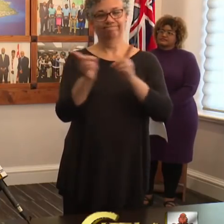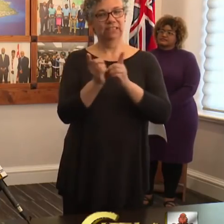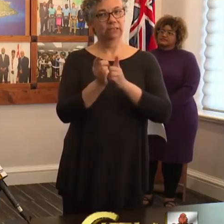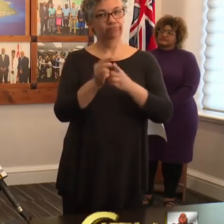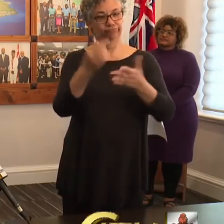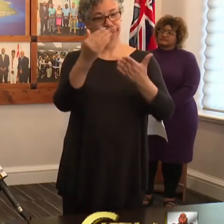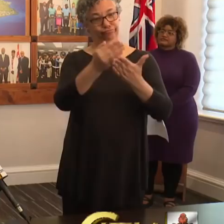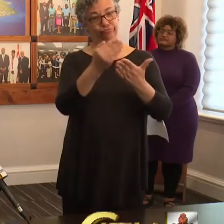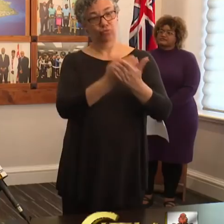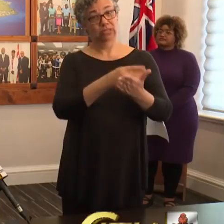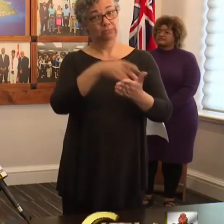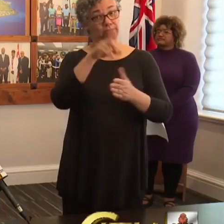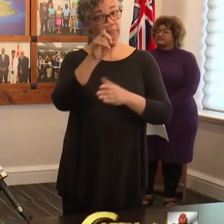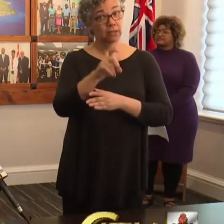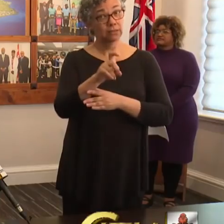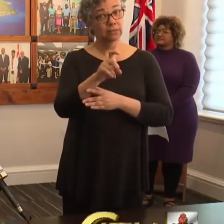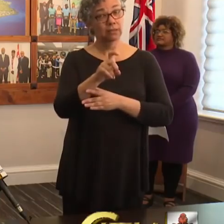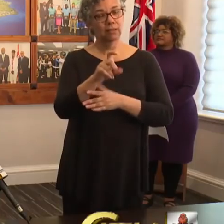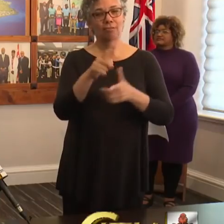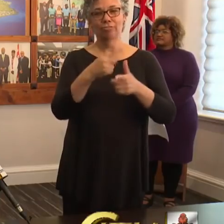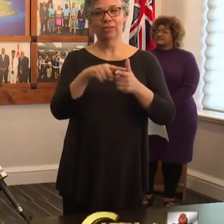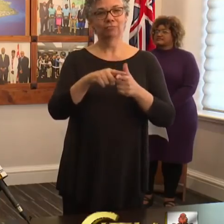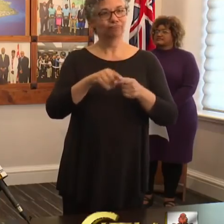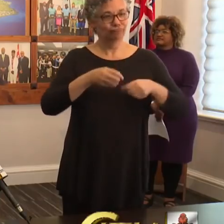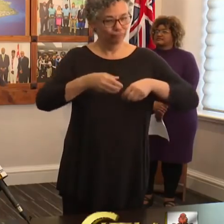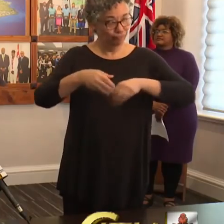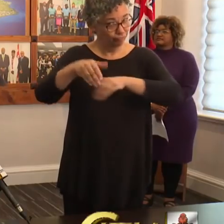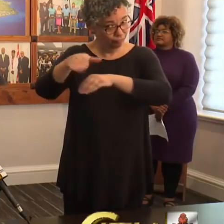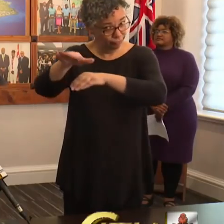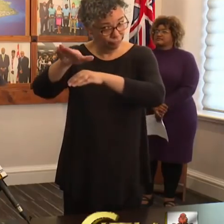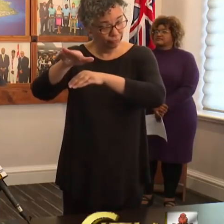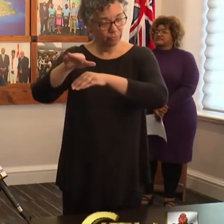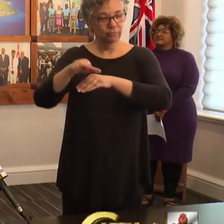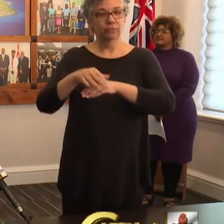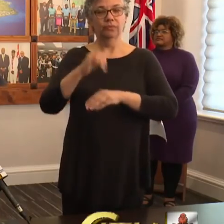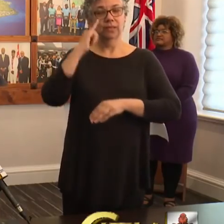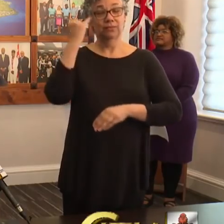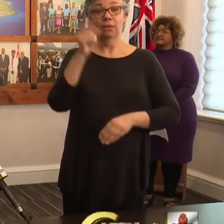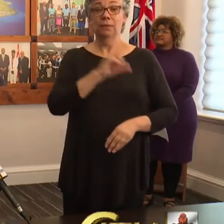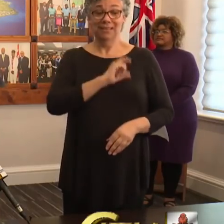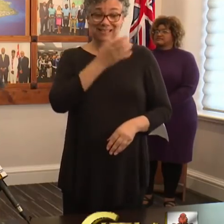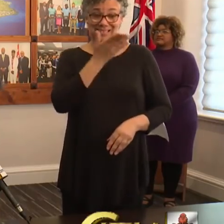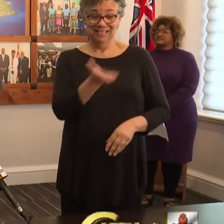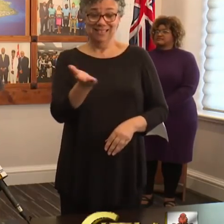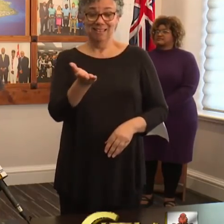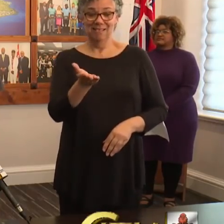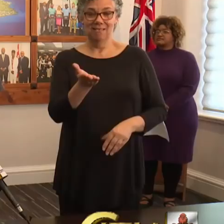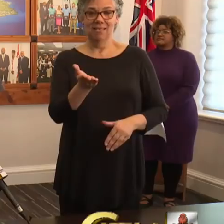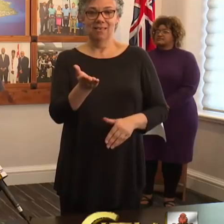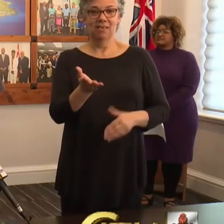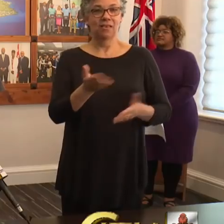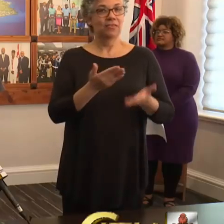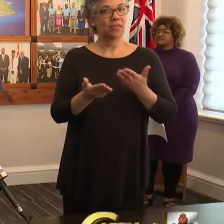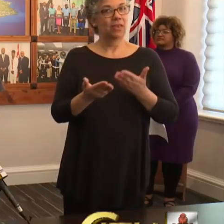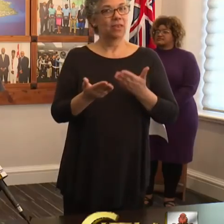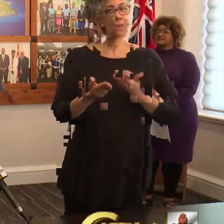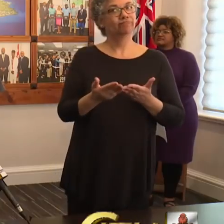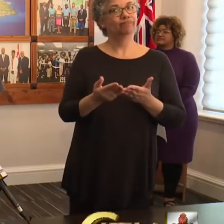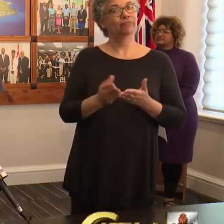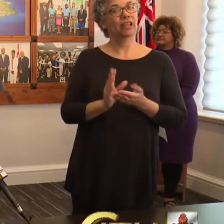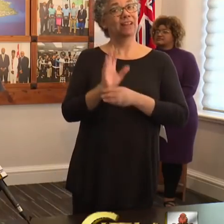you will be turned away and if the police are in attendance, they may consider